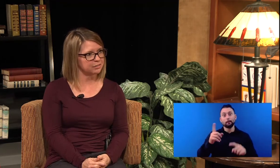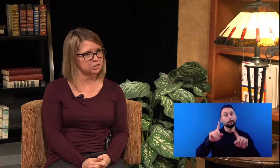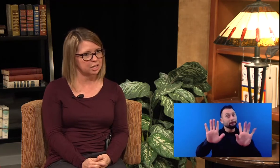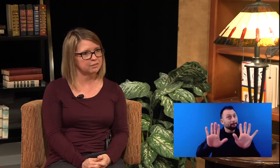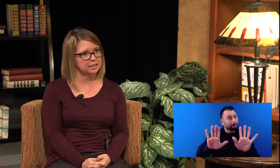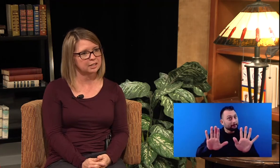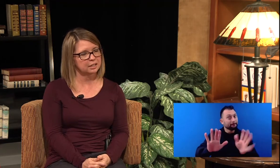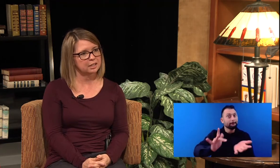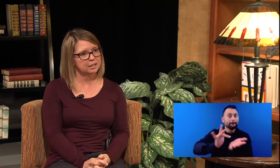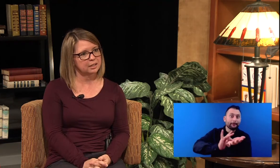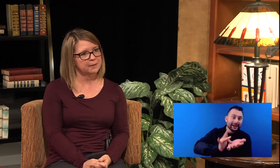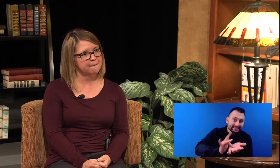HIV.